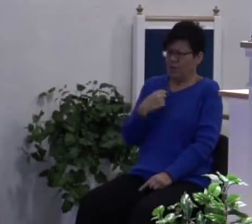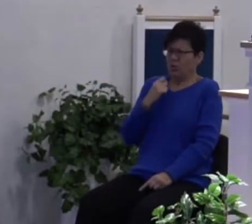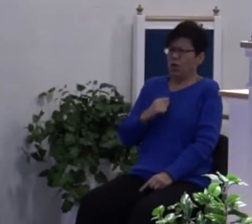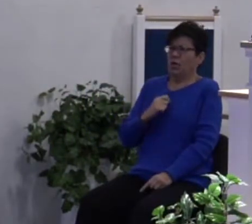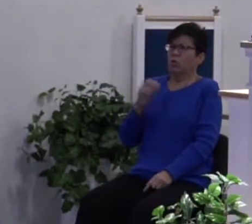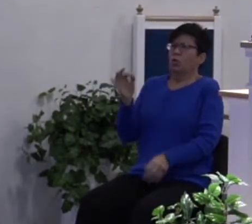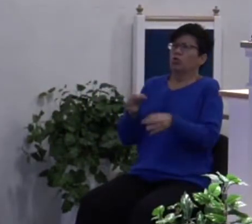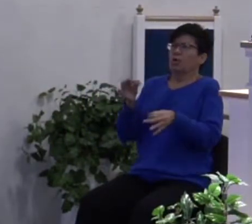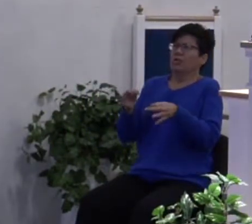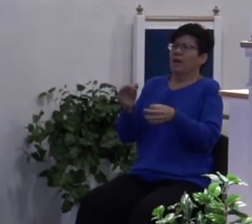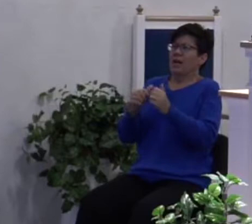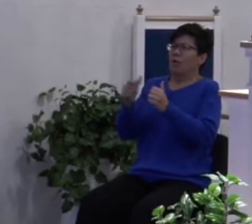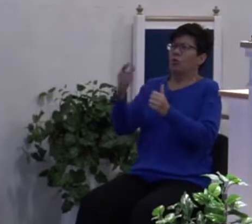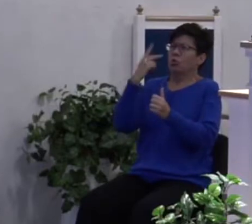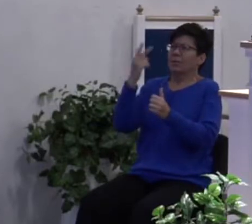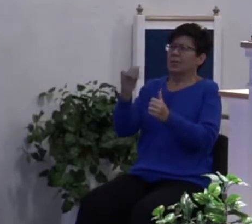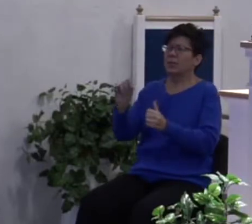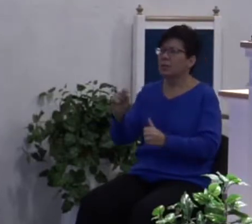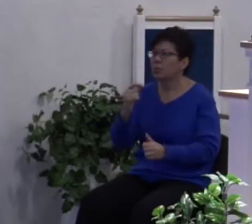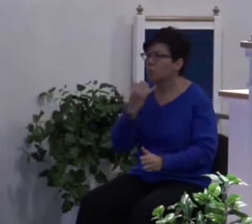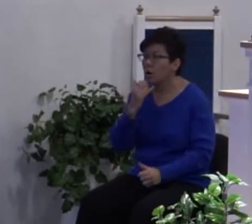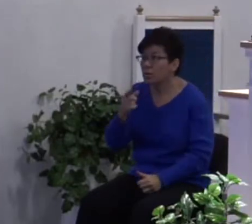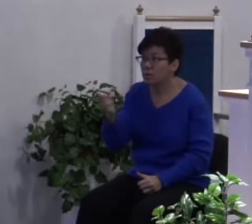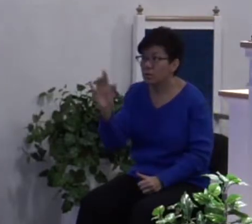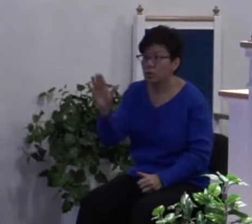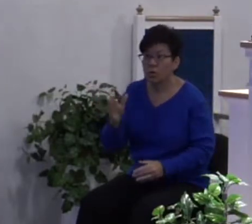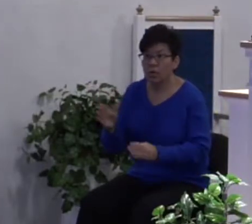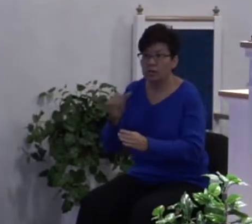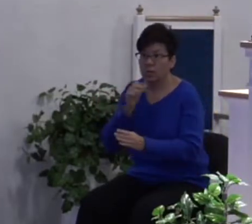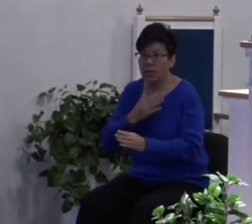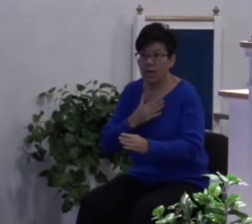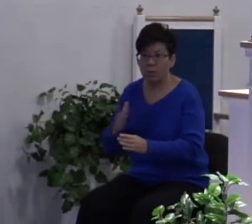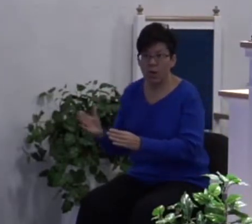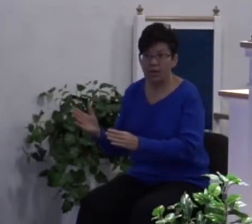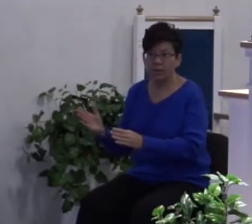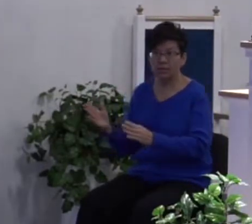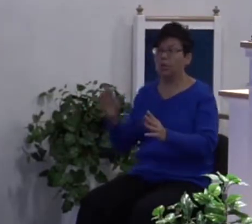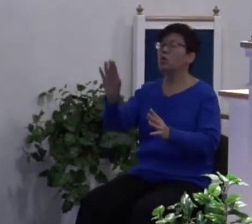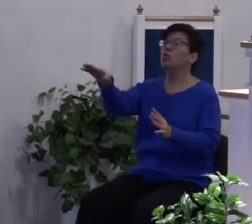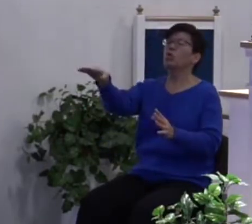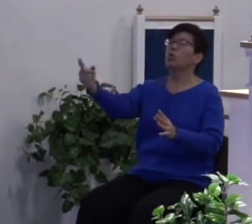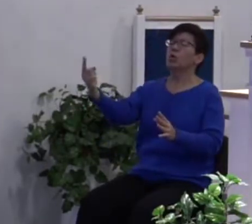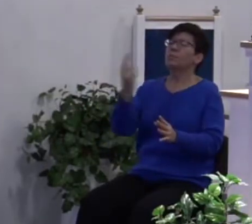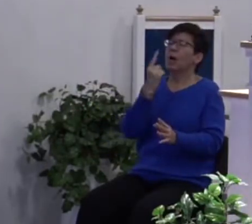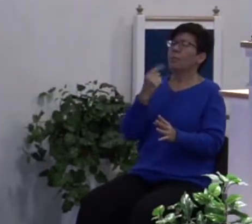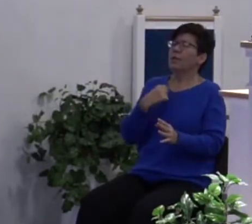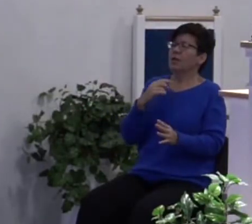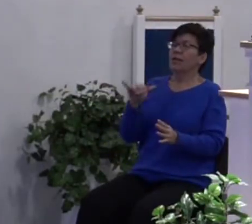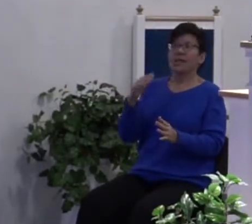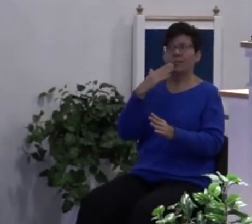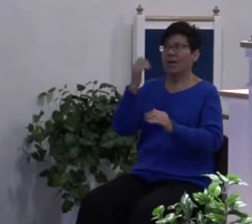you see it because your ways are not my ways. Don't come telling me this is the best I could do